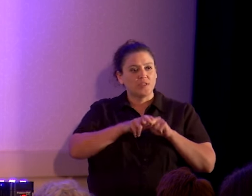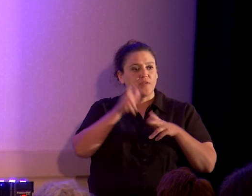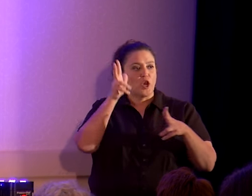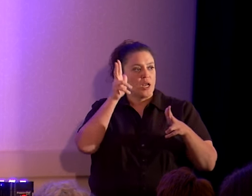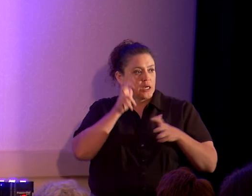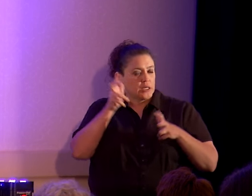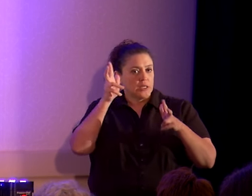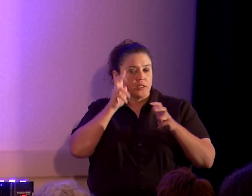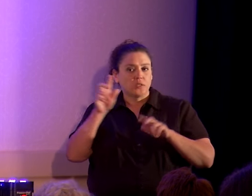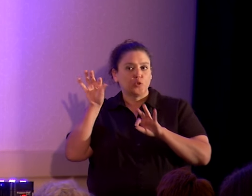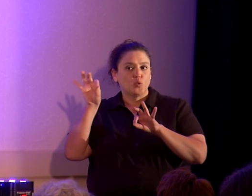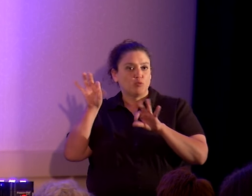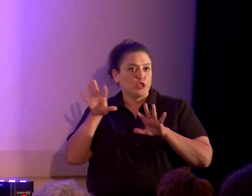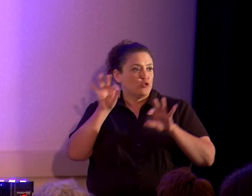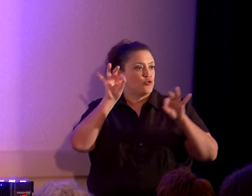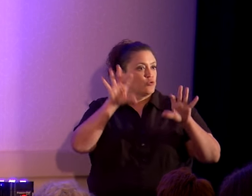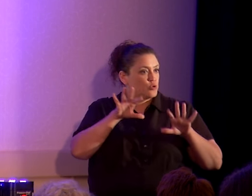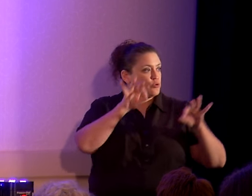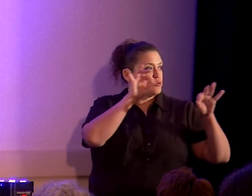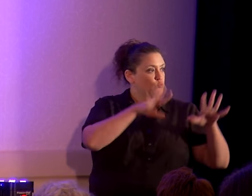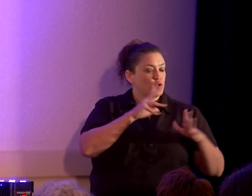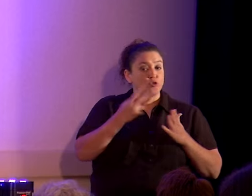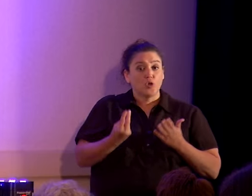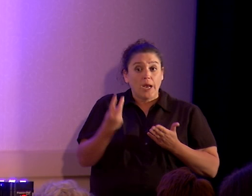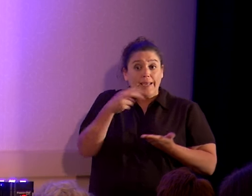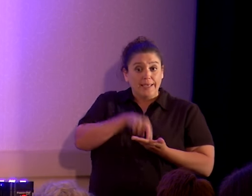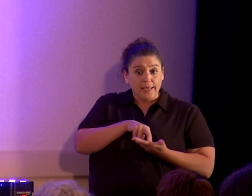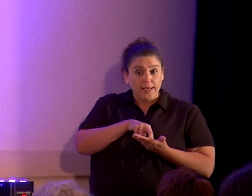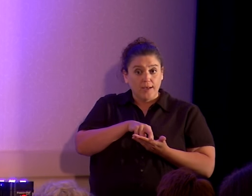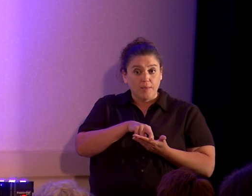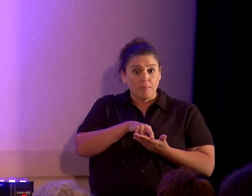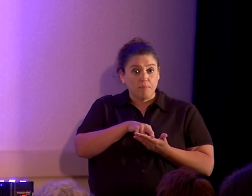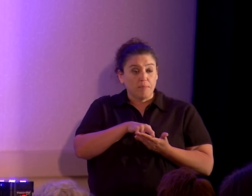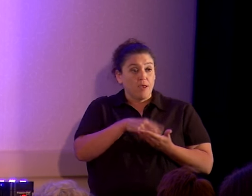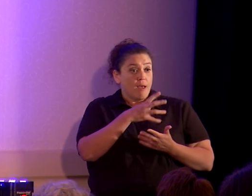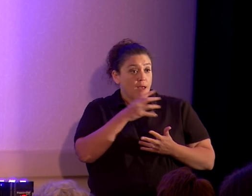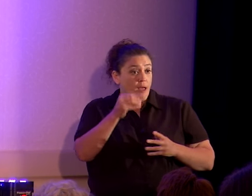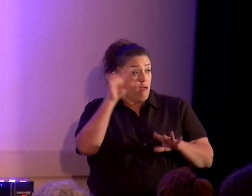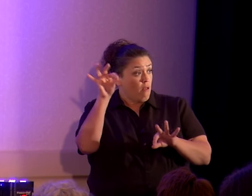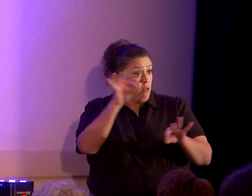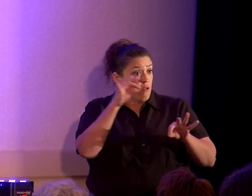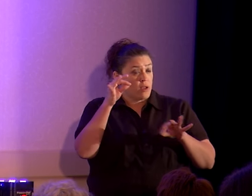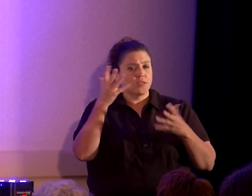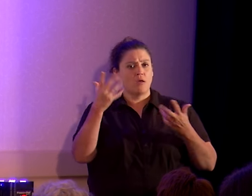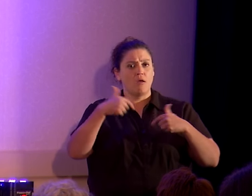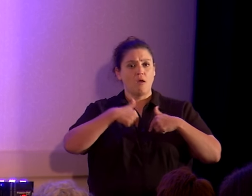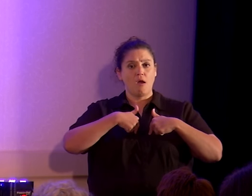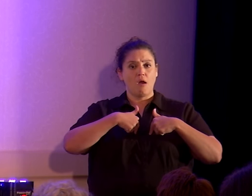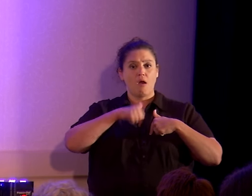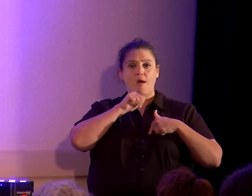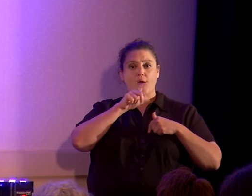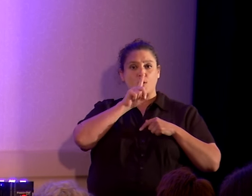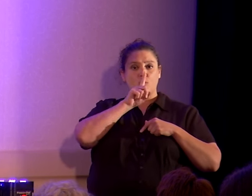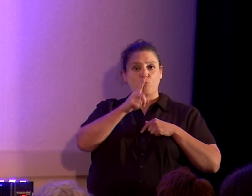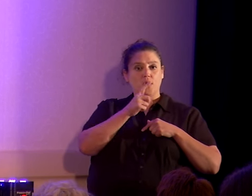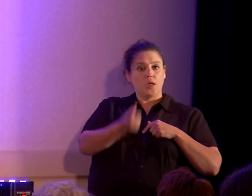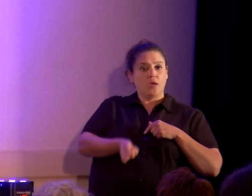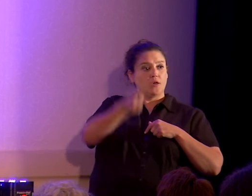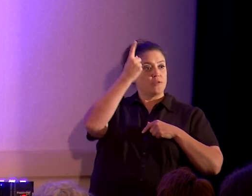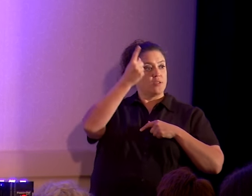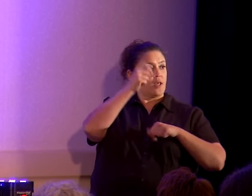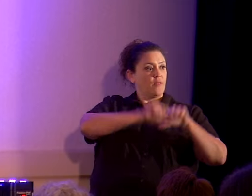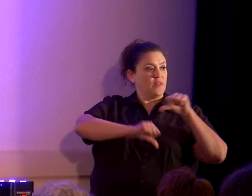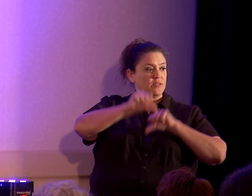preacher get up, stand up behind the pulpit and say, I don't really understand the science,